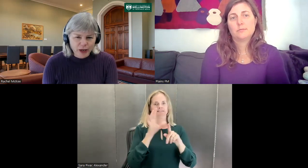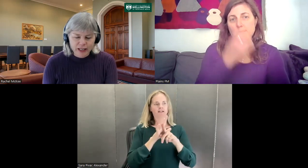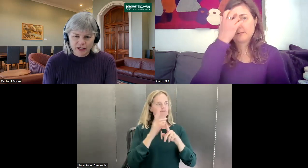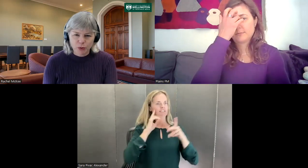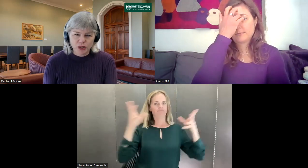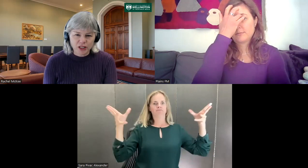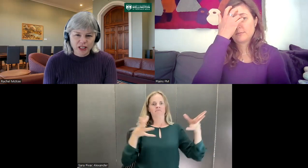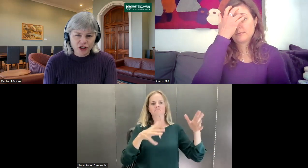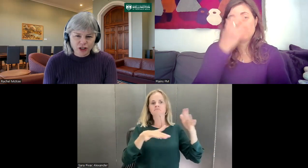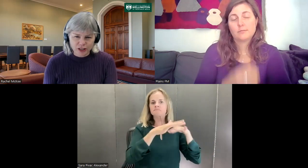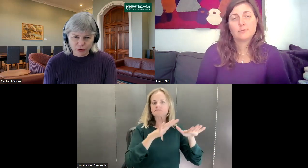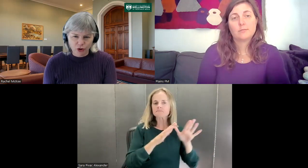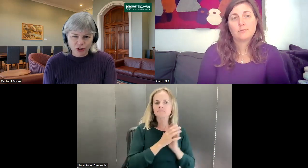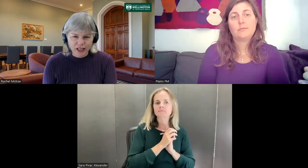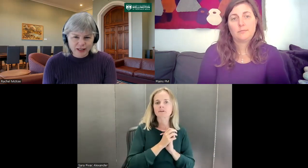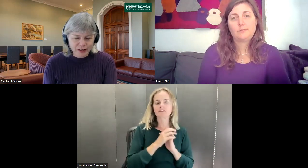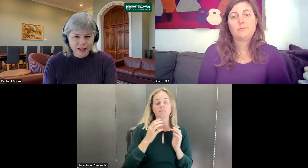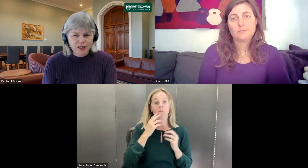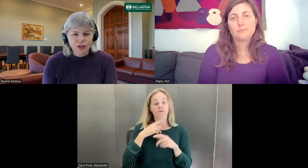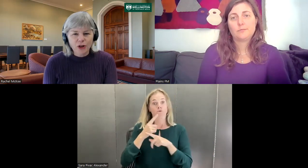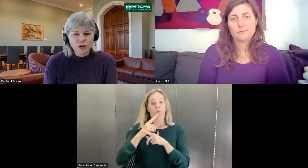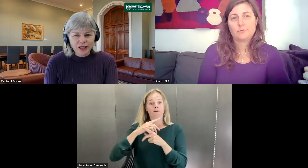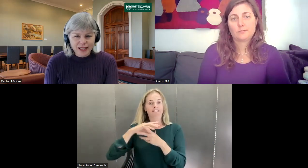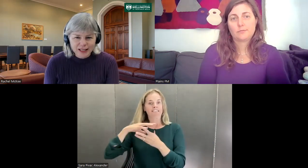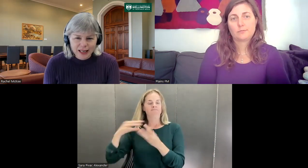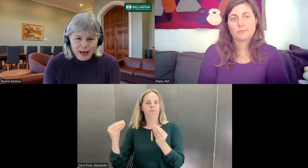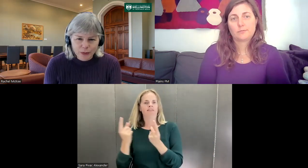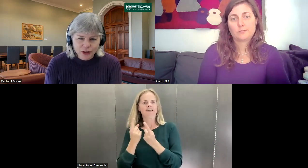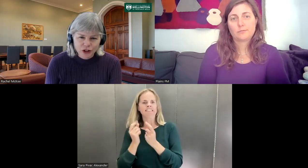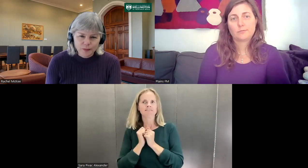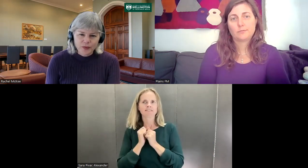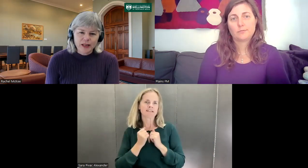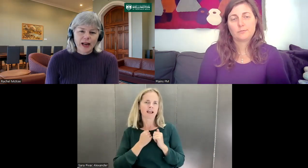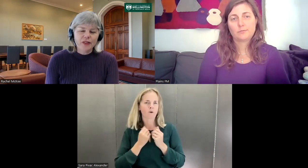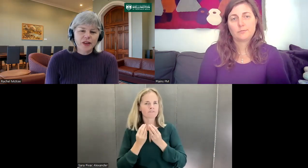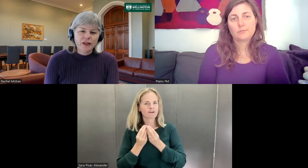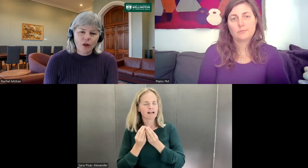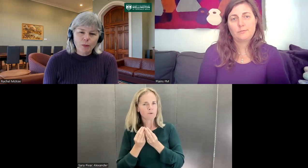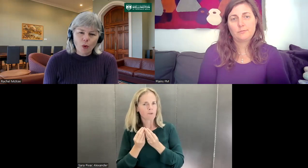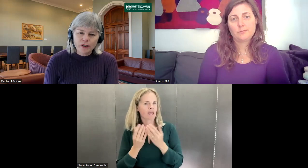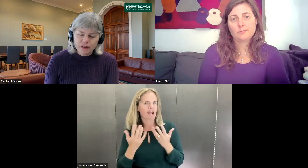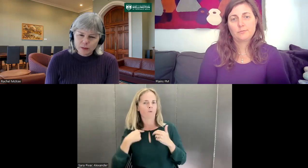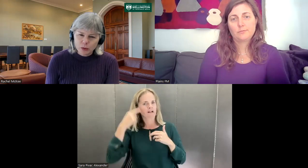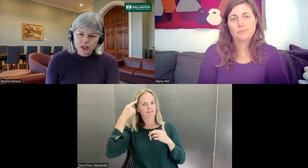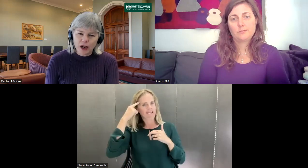get a deaf person's attention in different contexts? So those are linked to language. And then on the more invisible side,